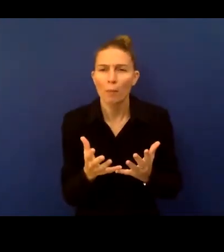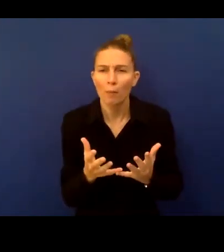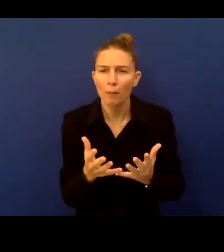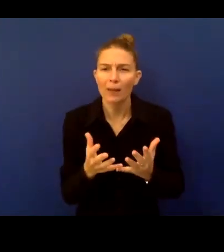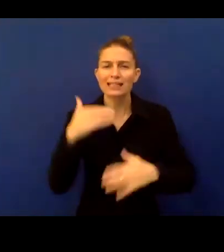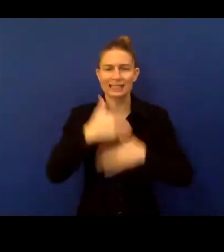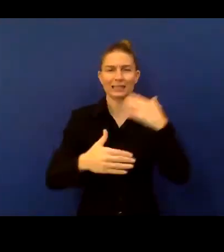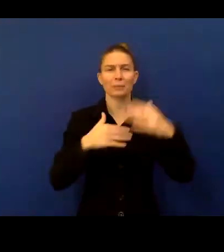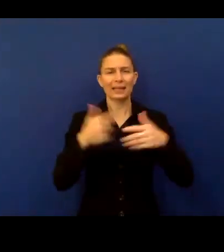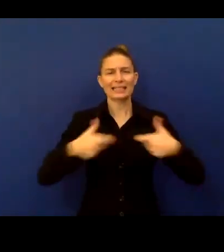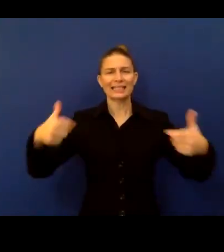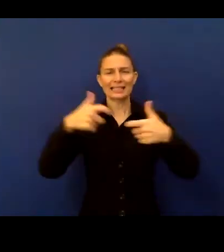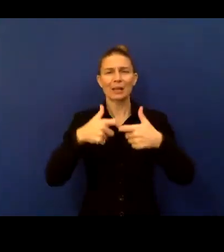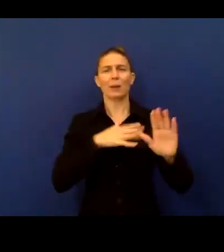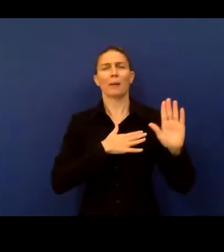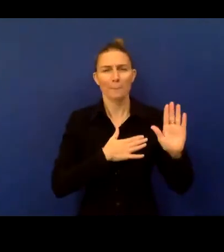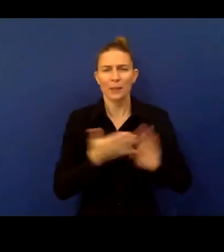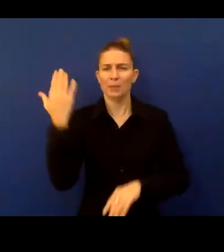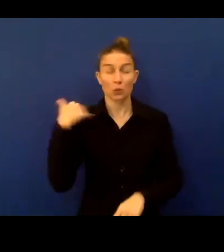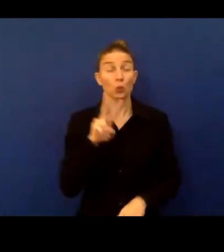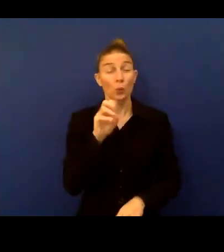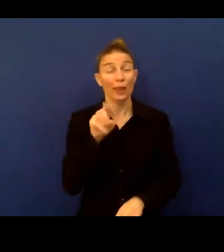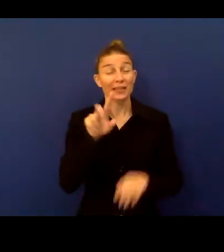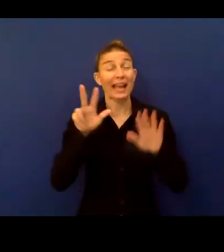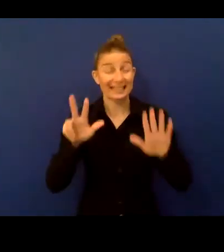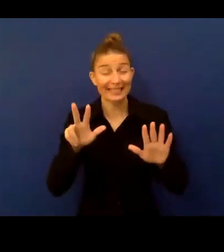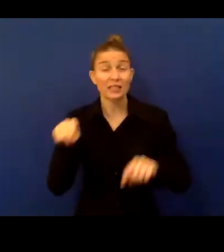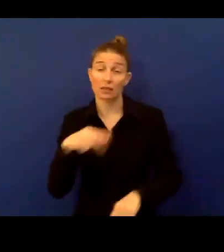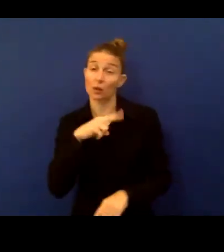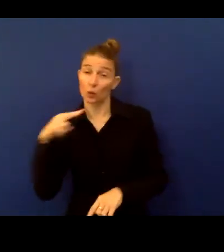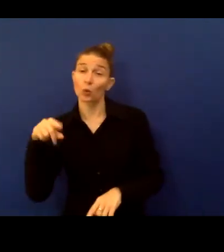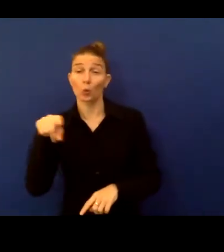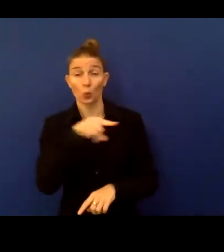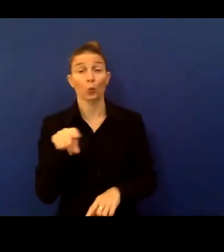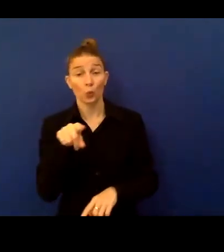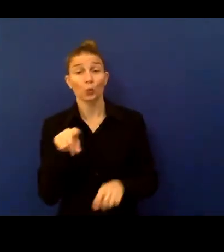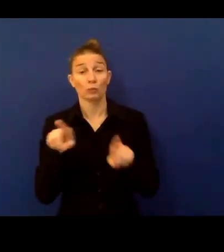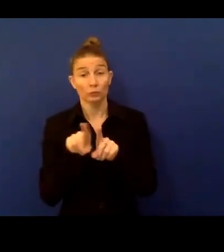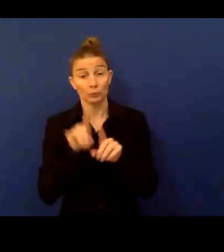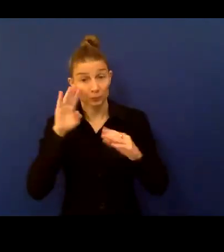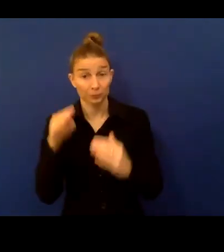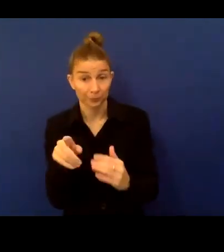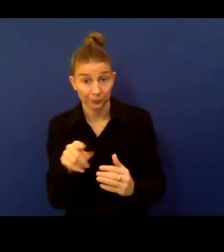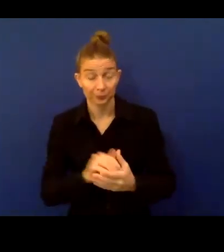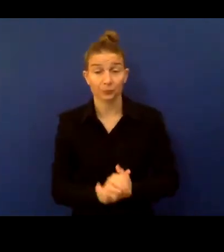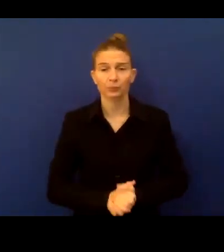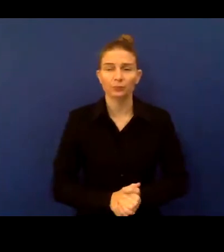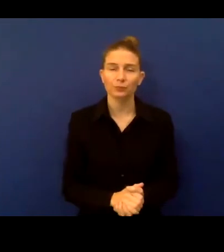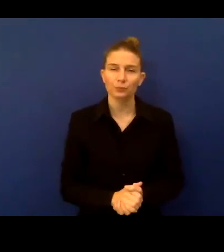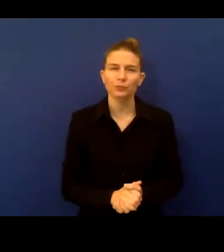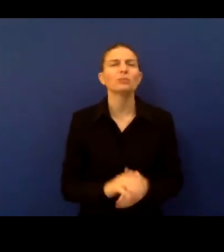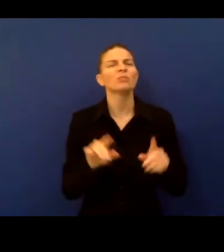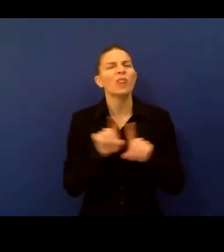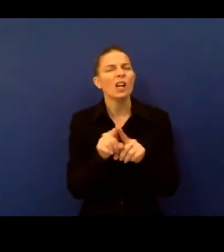to in 2018. Let me also mention one or two more examples.